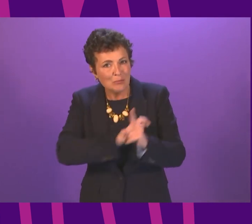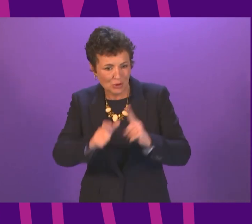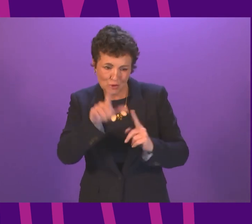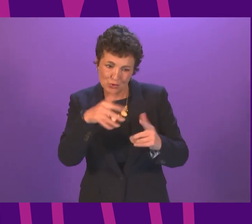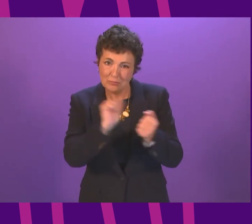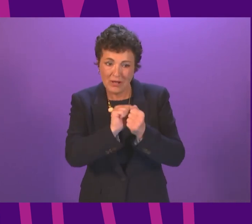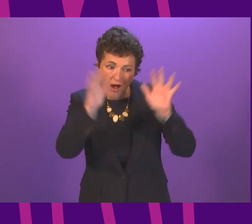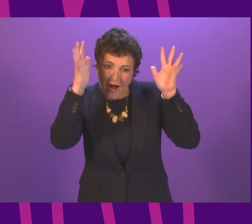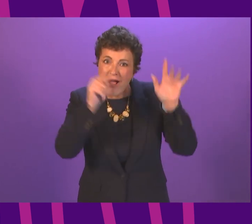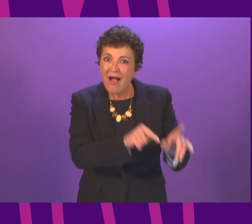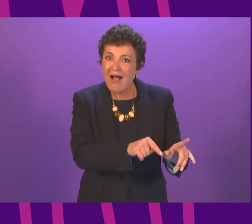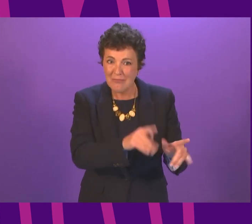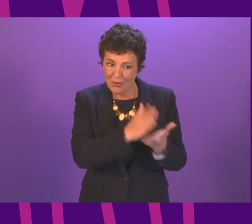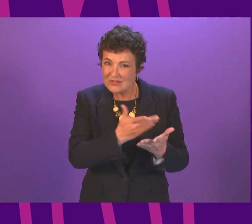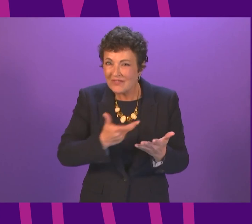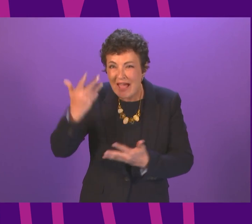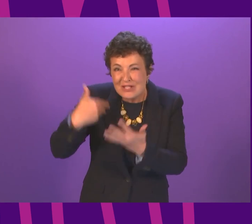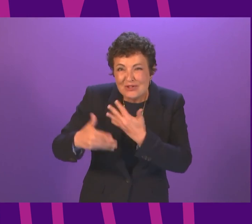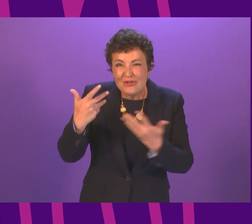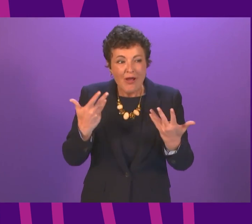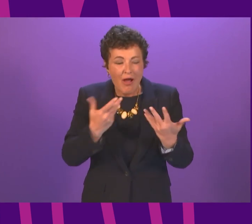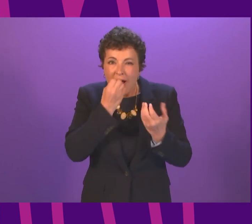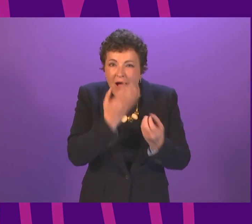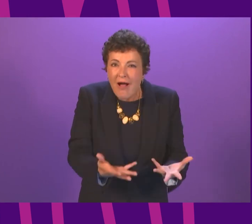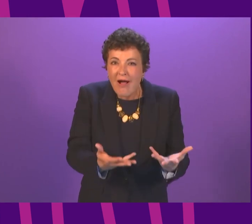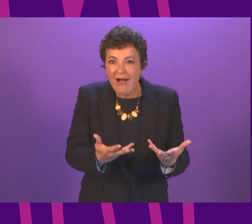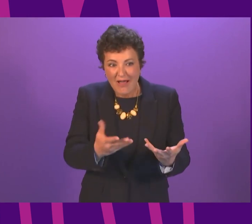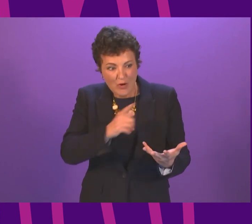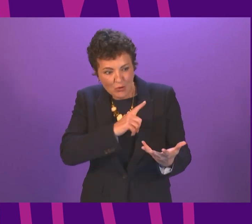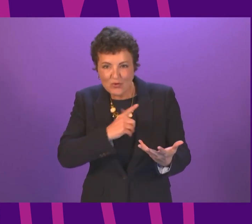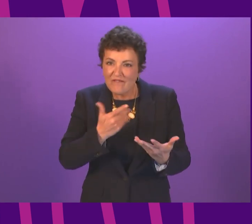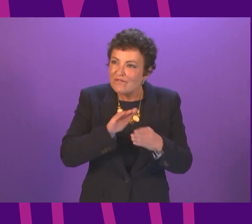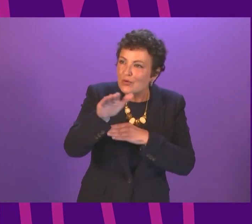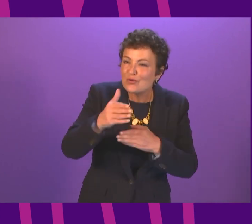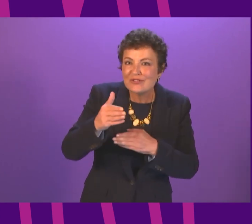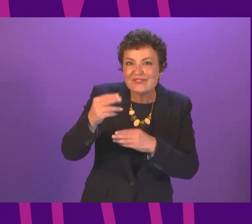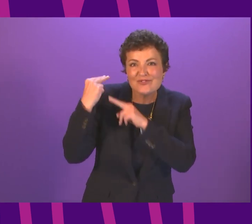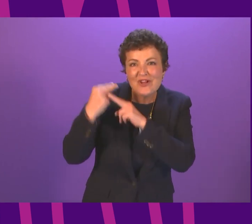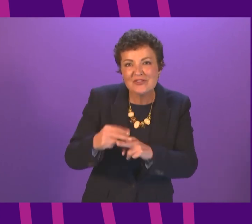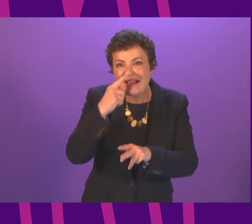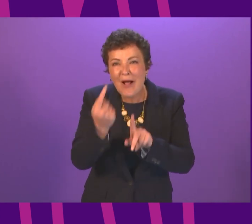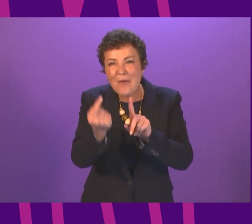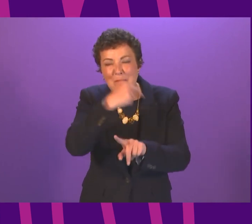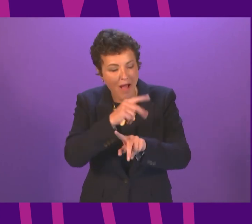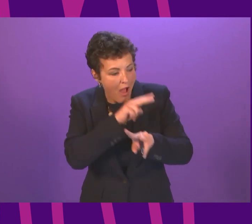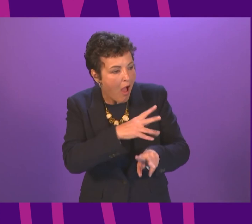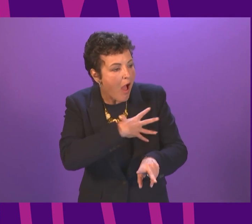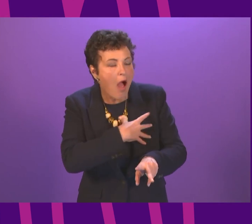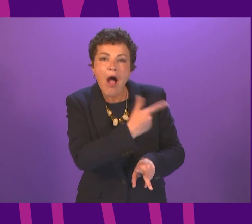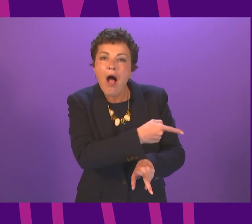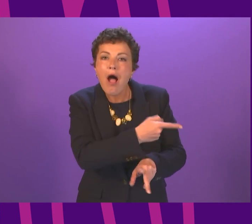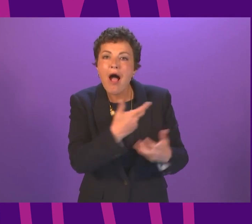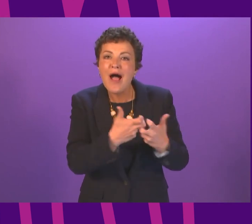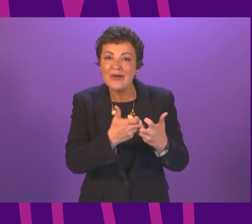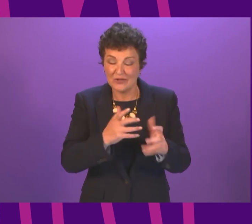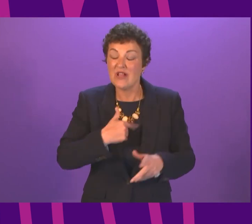be treasured in terms of the history and indeed the ability of future generations to learn all that it has to offer. So I will look at it and